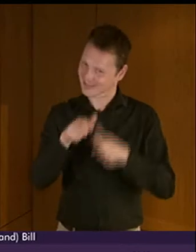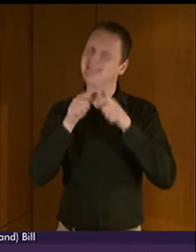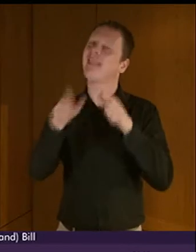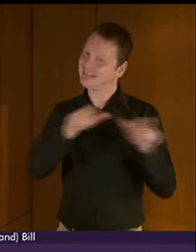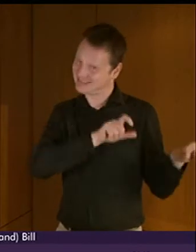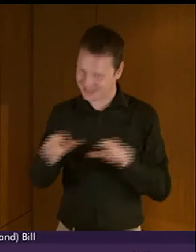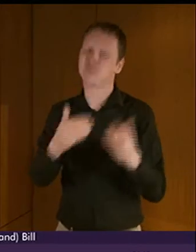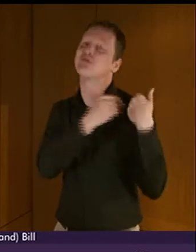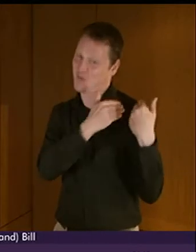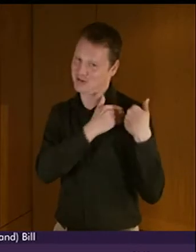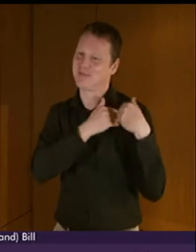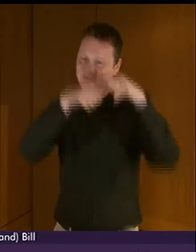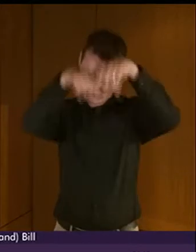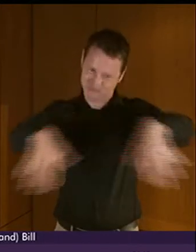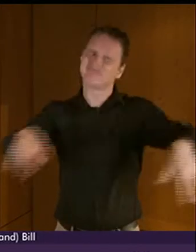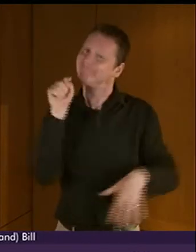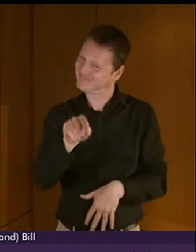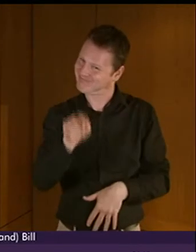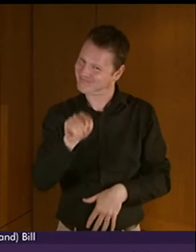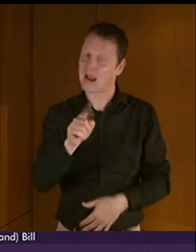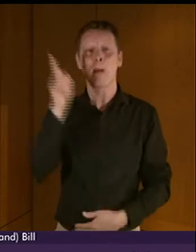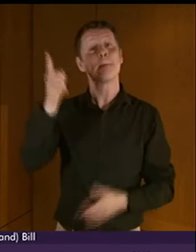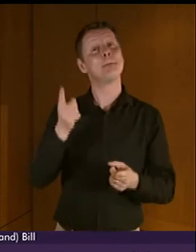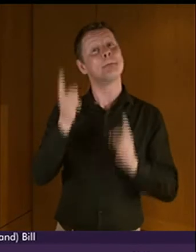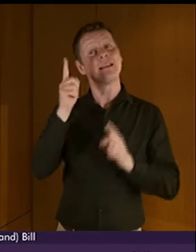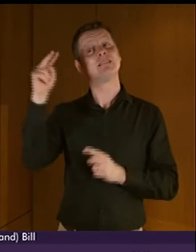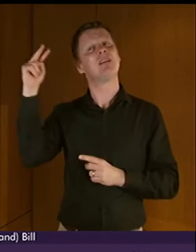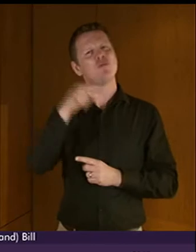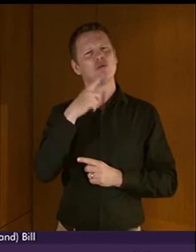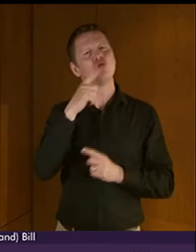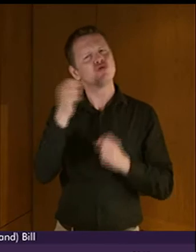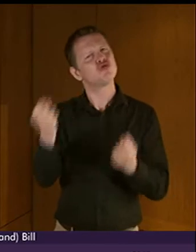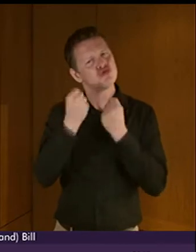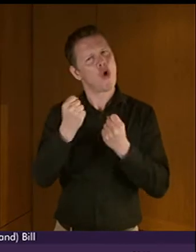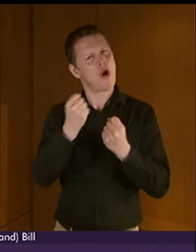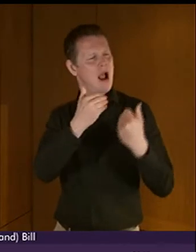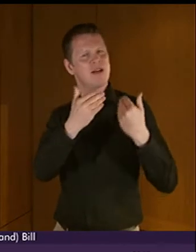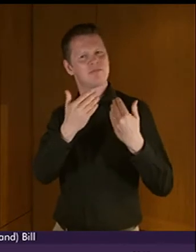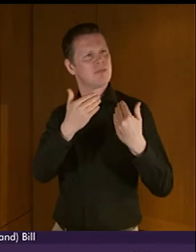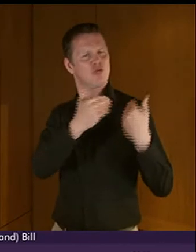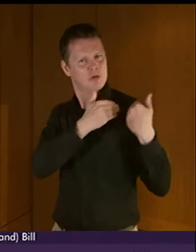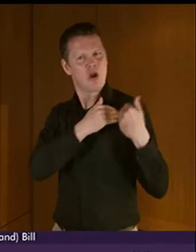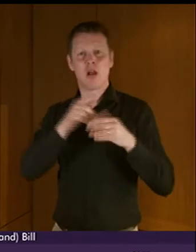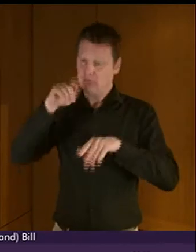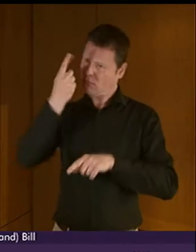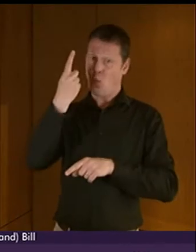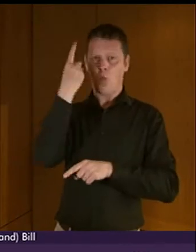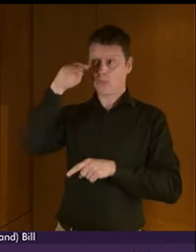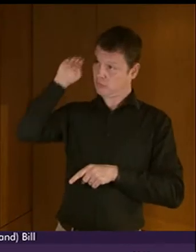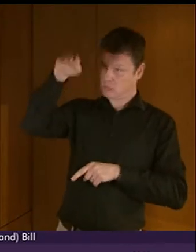I note the minister's comments, however, that, in his view, this approach would strengthen the level of accountability and not dilute it.